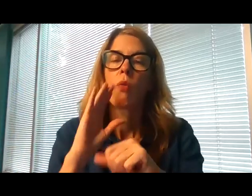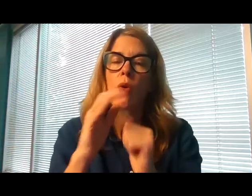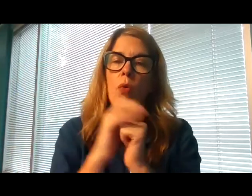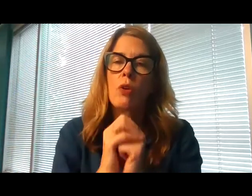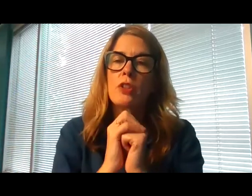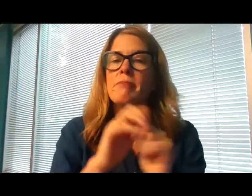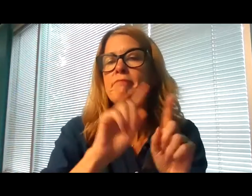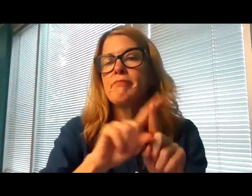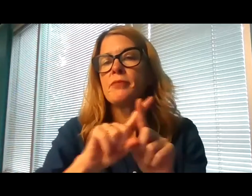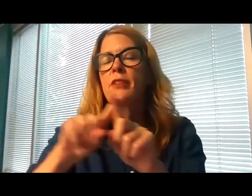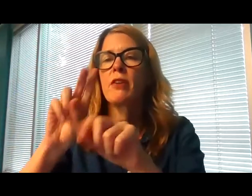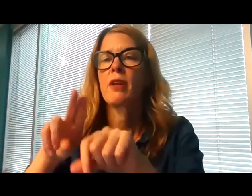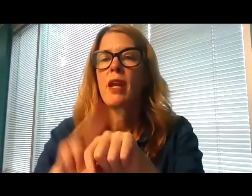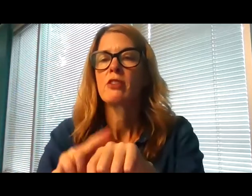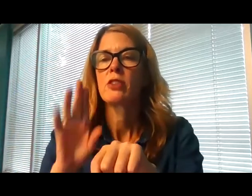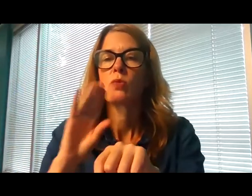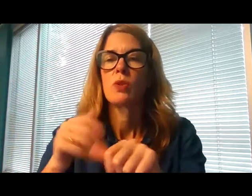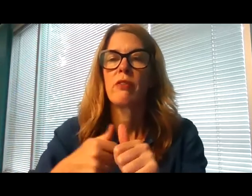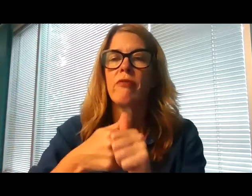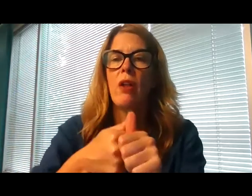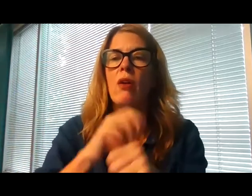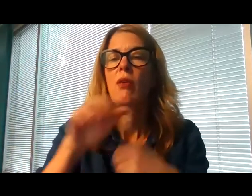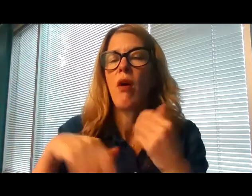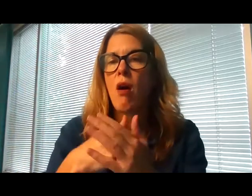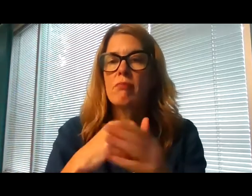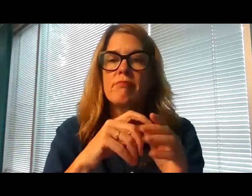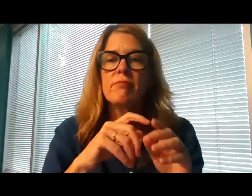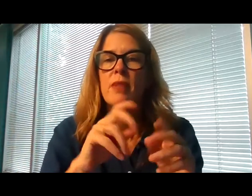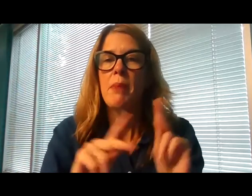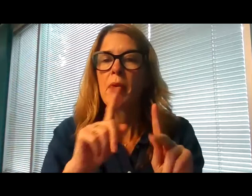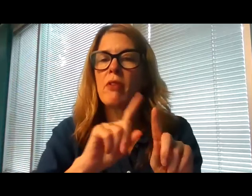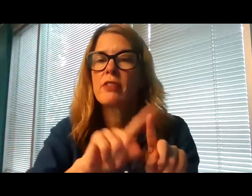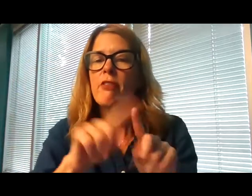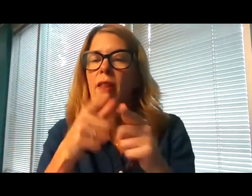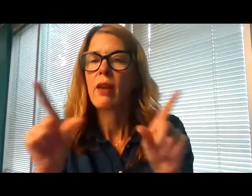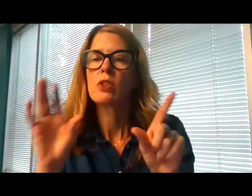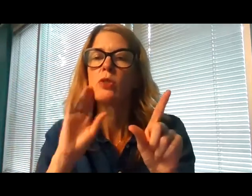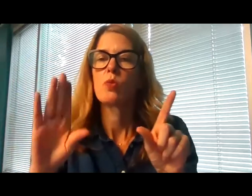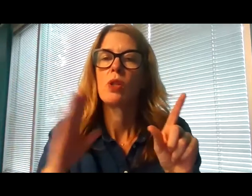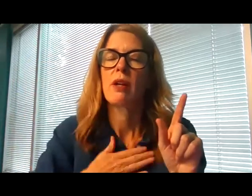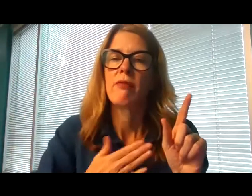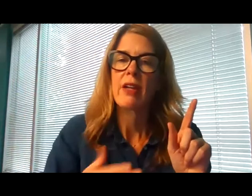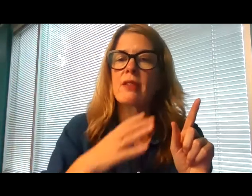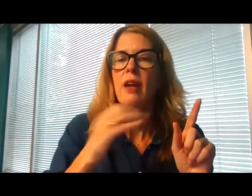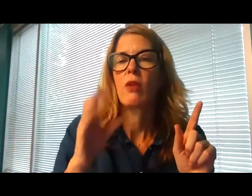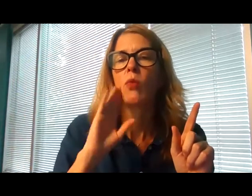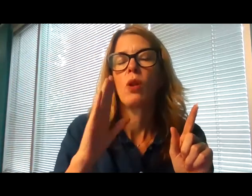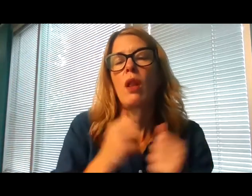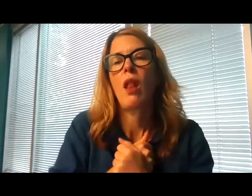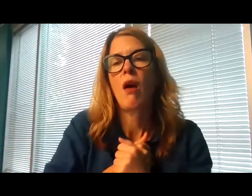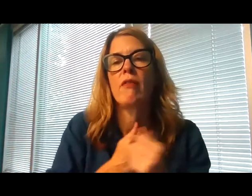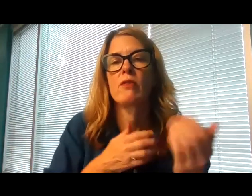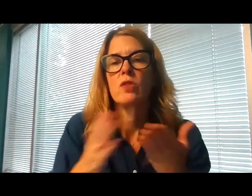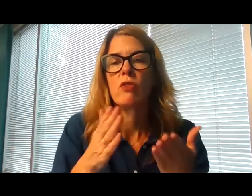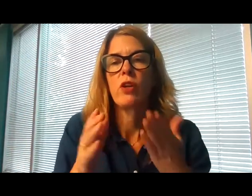nations obey you, all tongues confess and bless you, and men and women everywhere love you and serve you in peace.